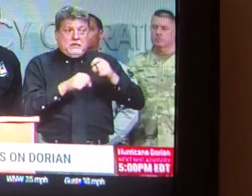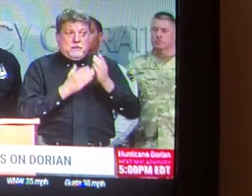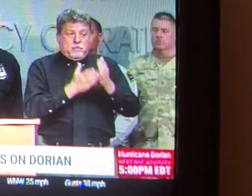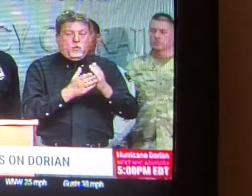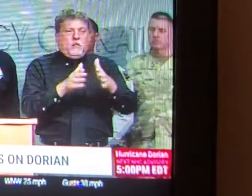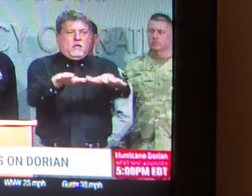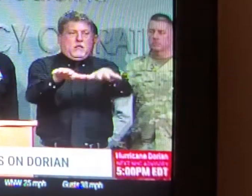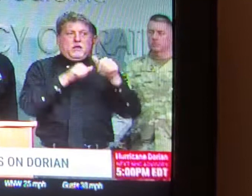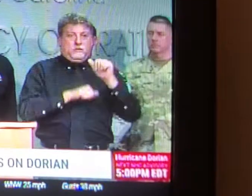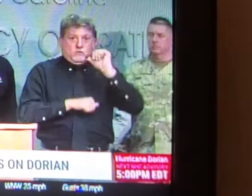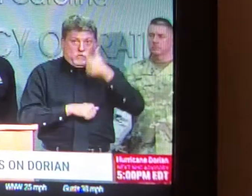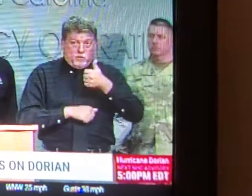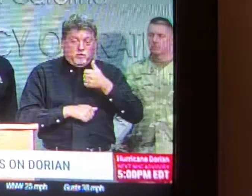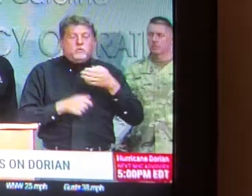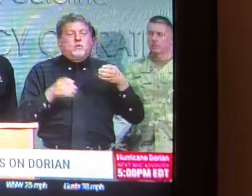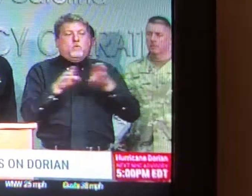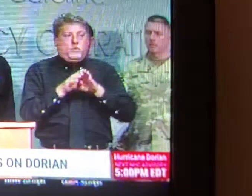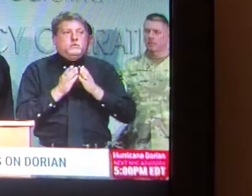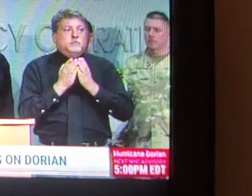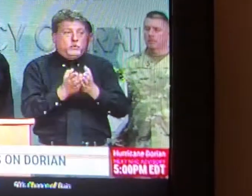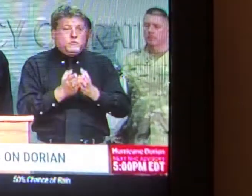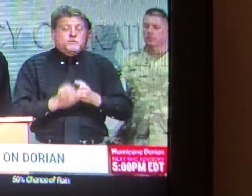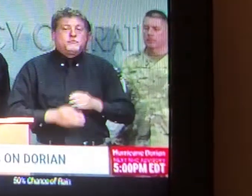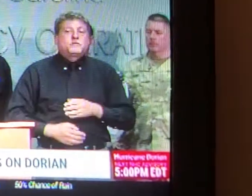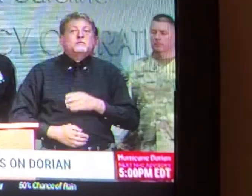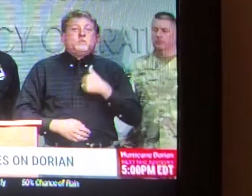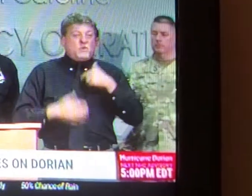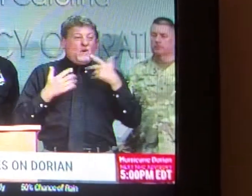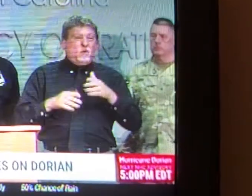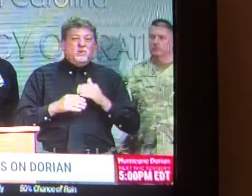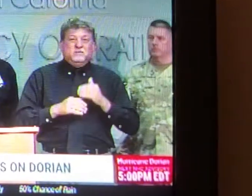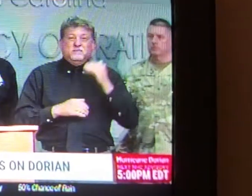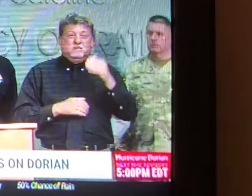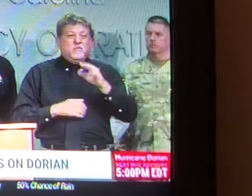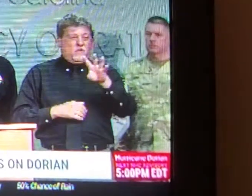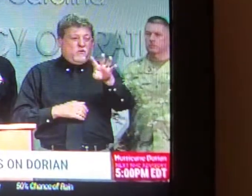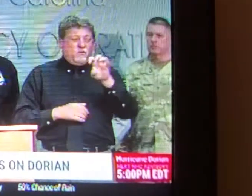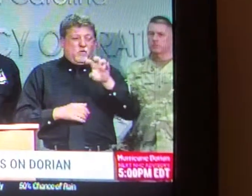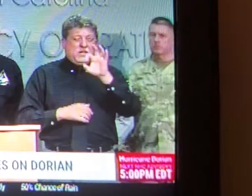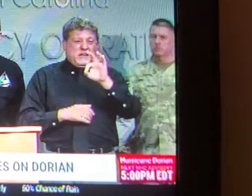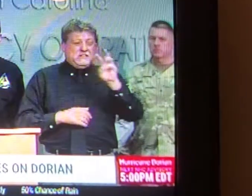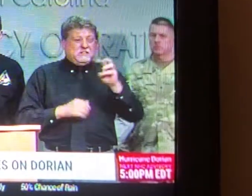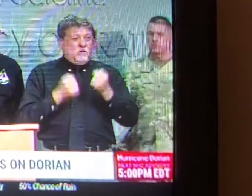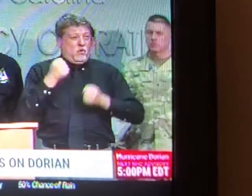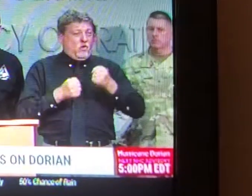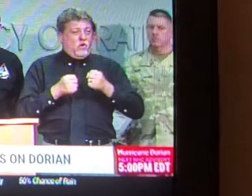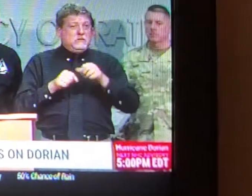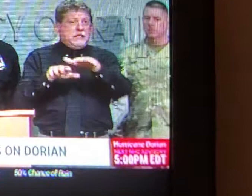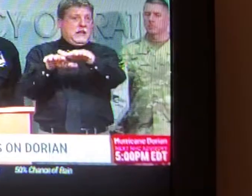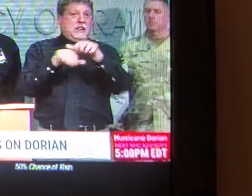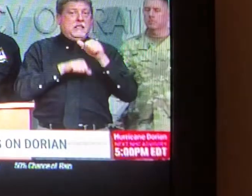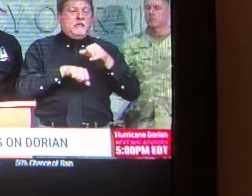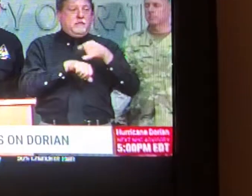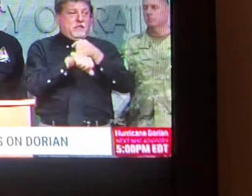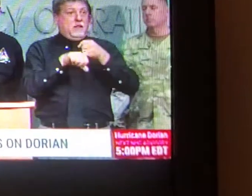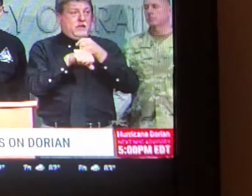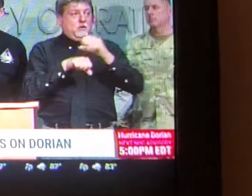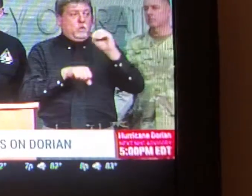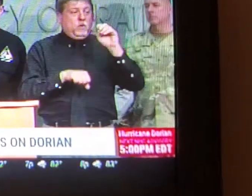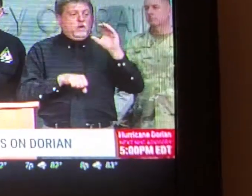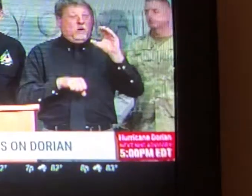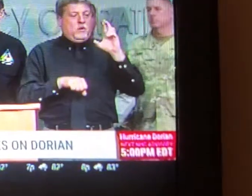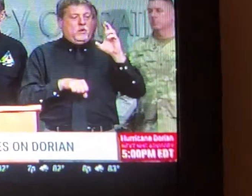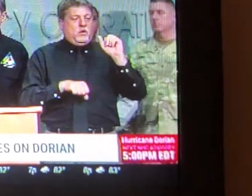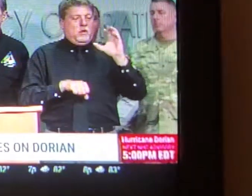Then I can find my peace and joy when hurricanes are coming my way. For